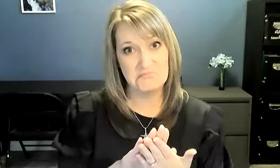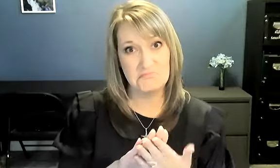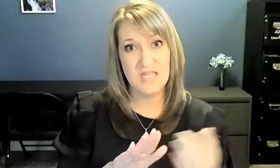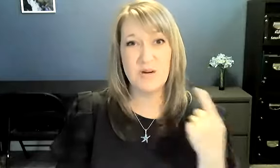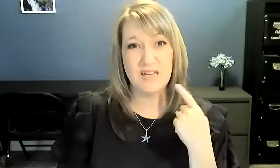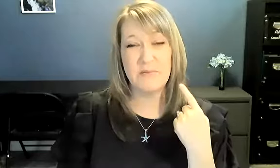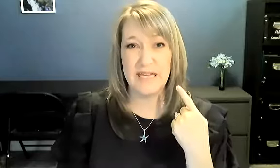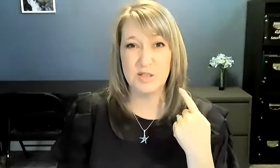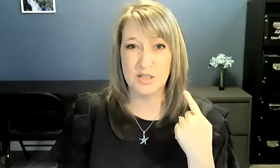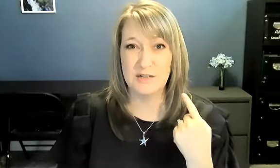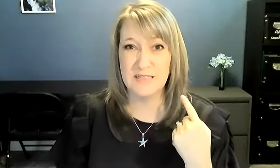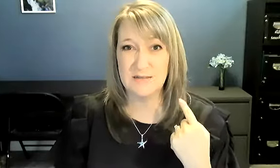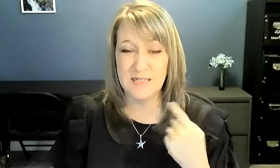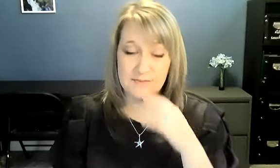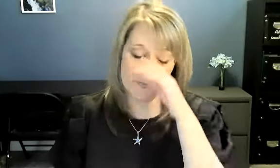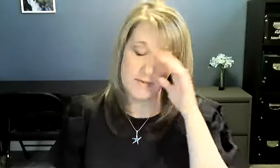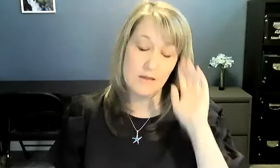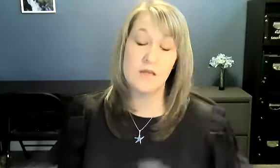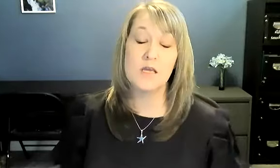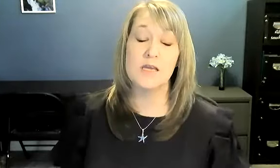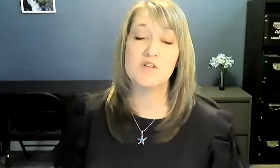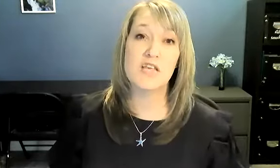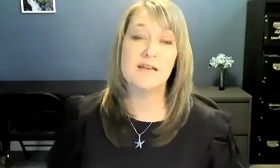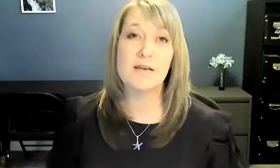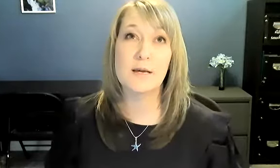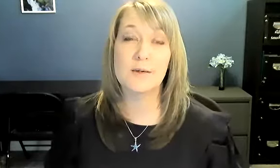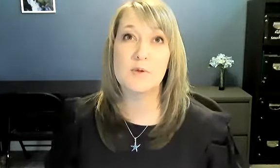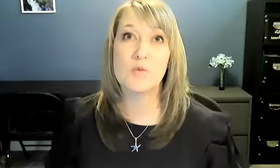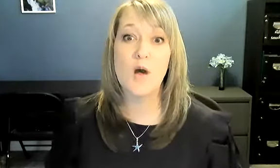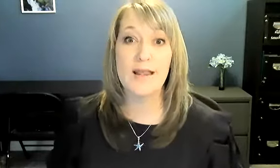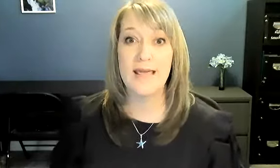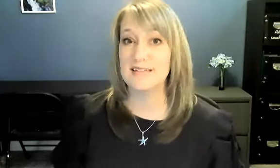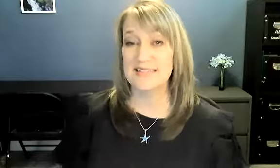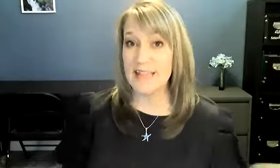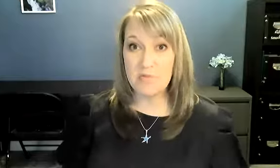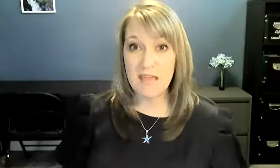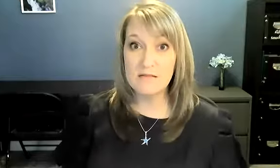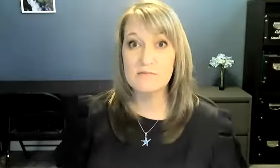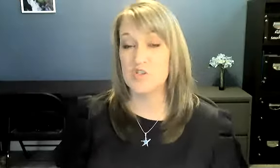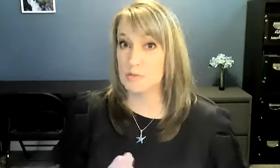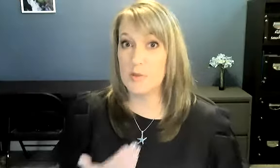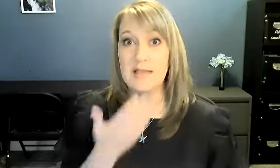And you want kind of a bad look on your face, right? If you sign it with one hand, it's the same thing, just with one hand.